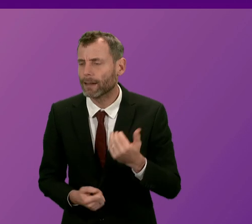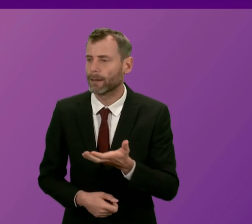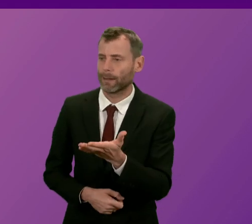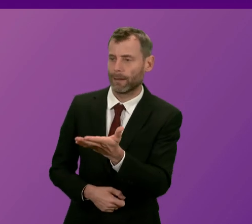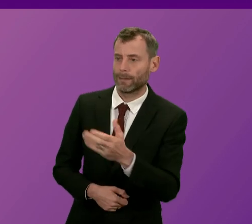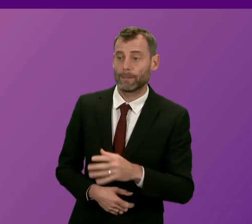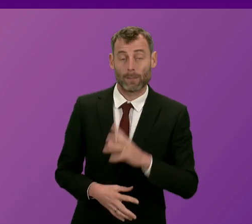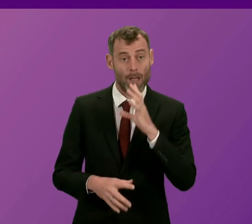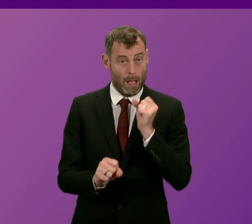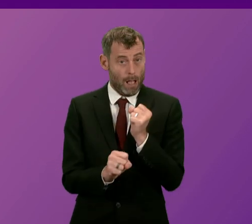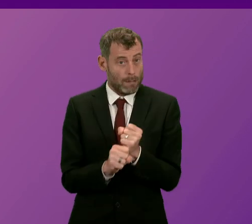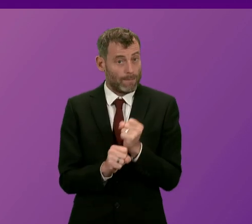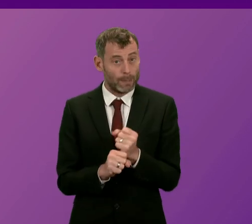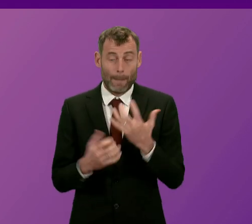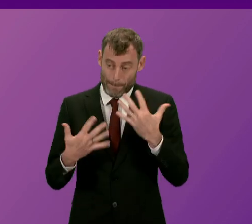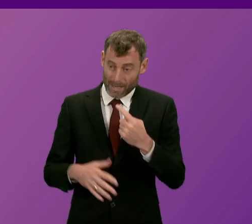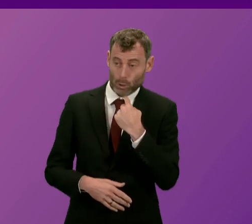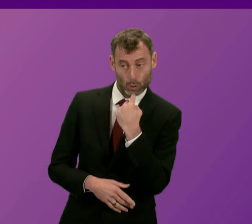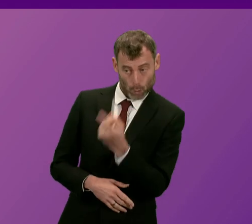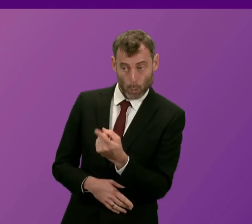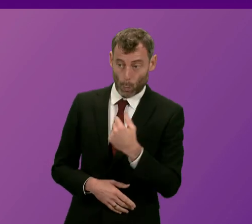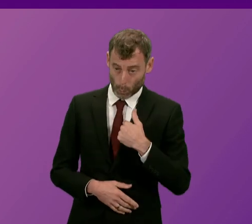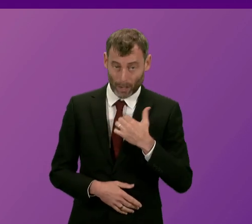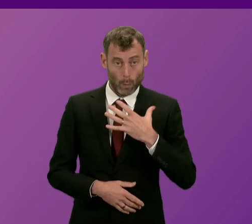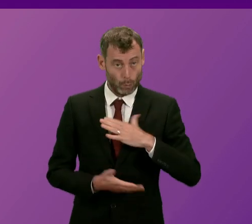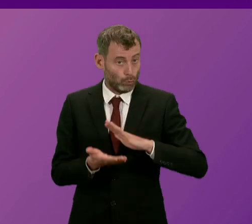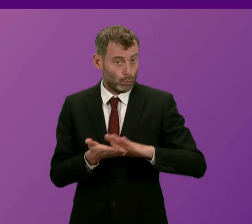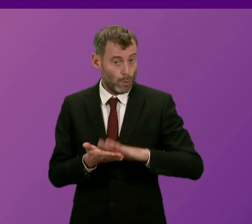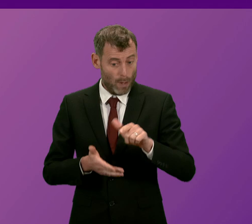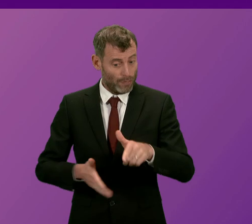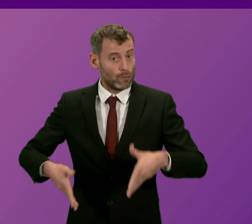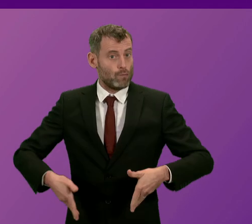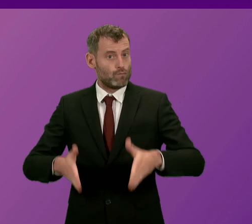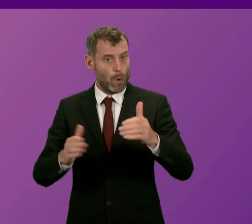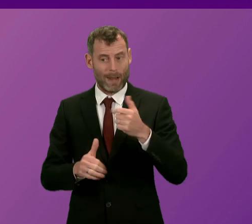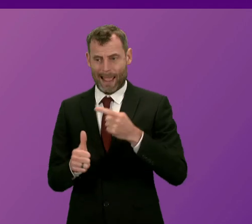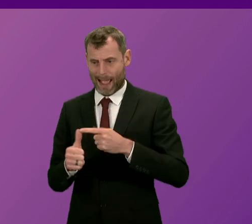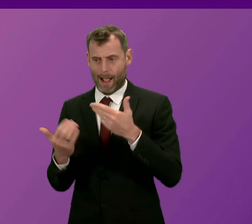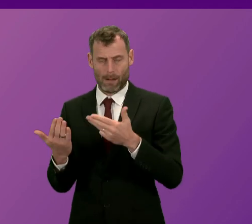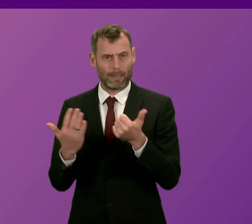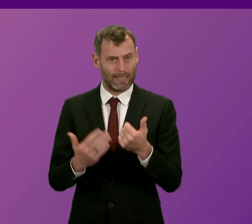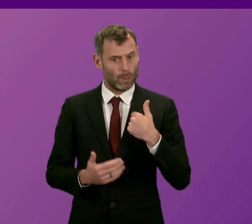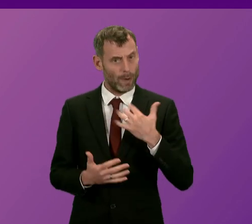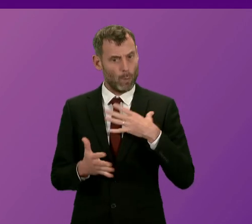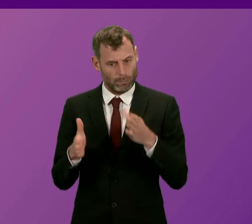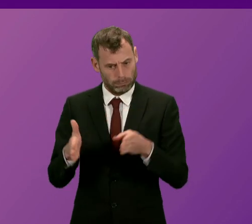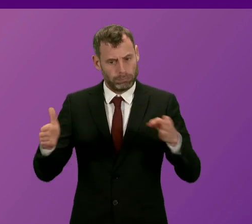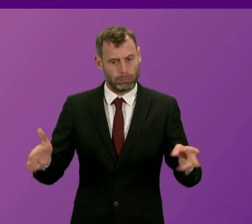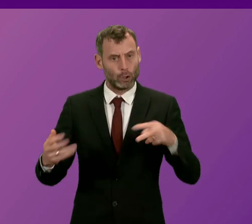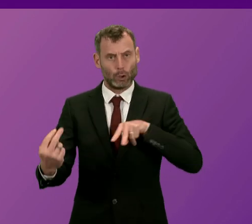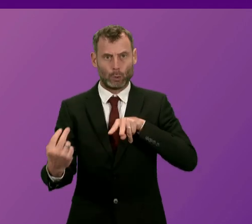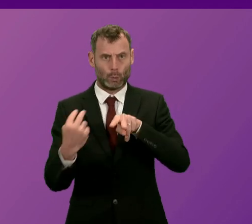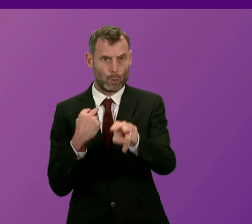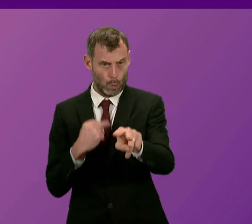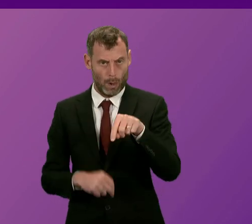The government has made clear our commitments in relation to the A96, including during the A96